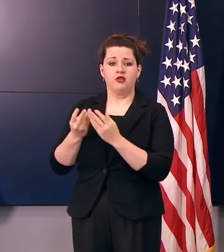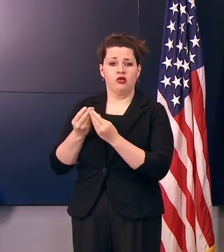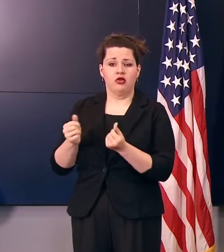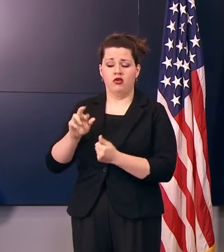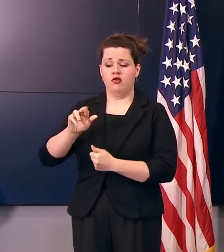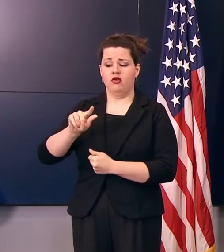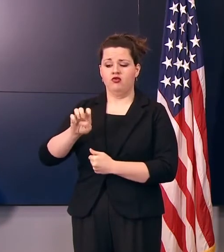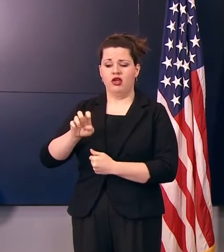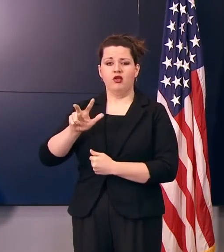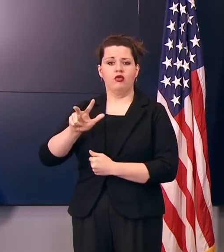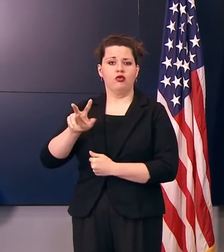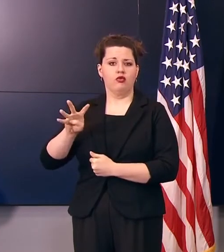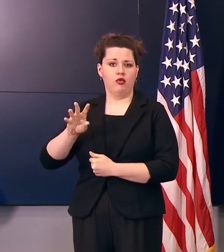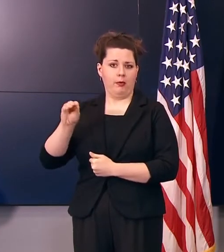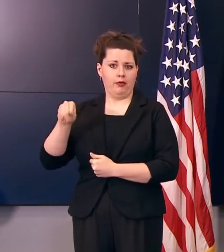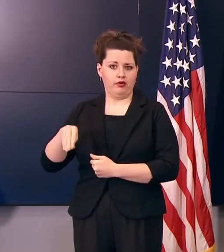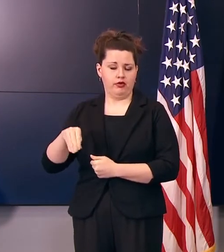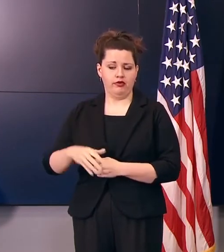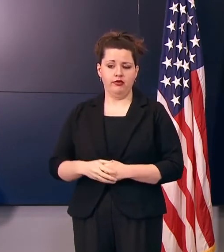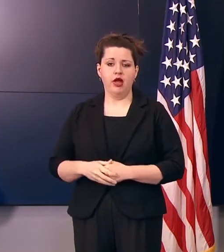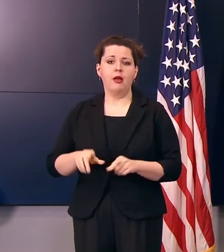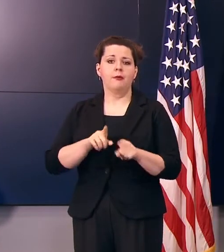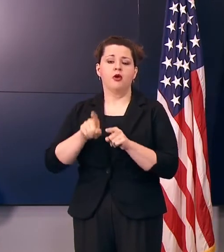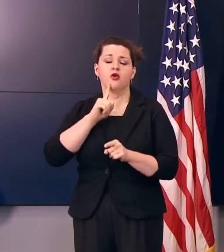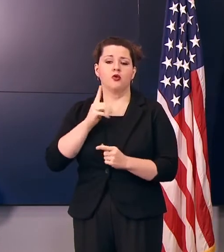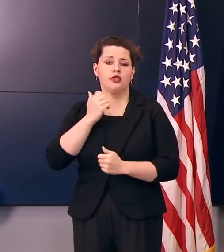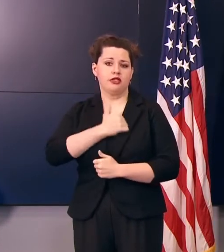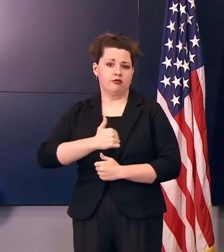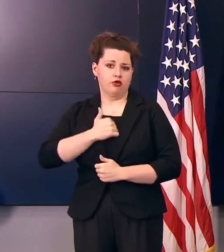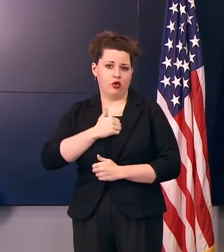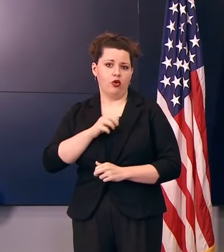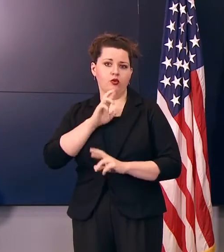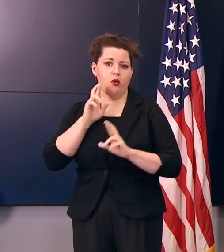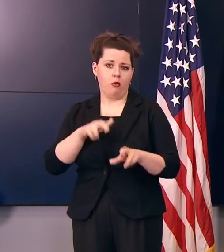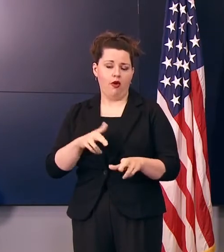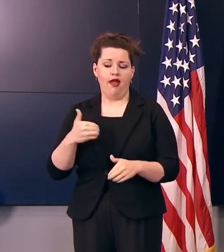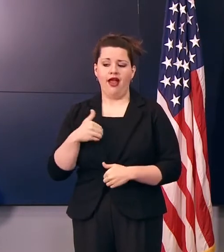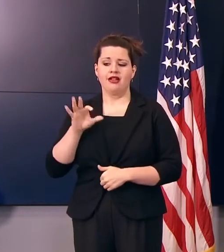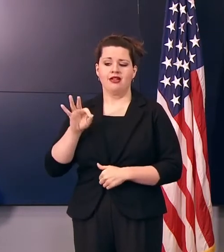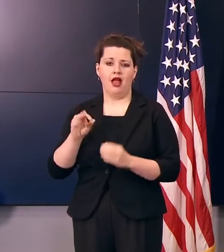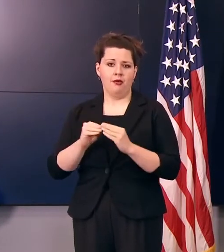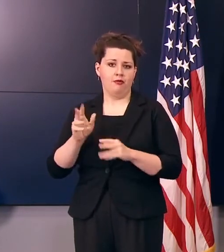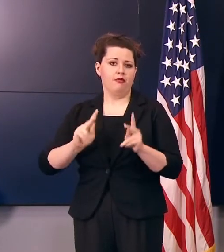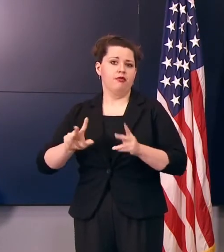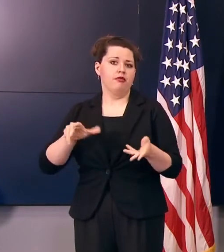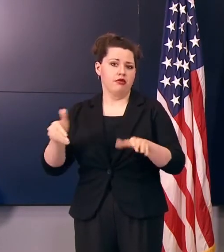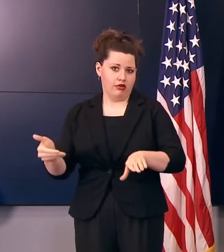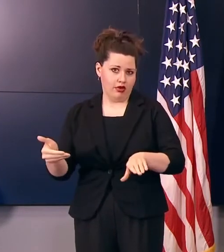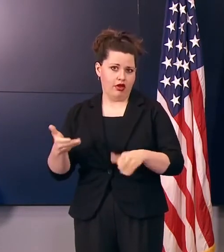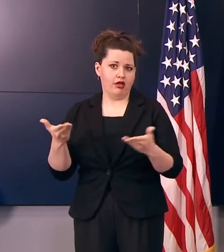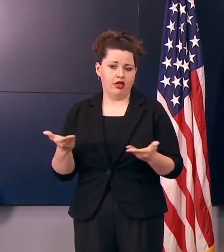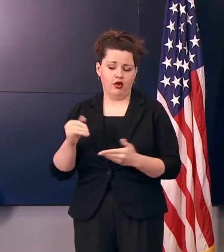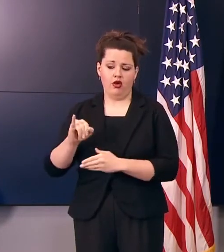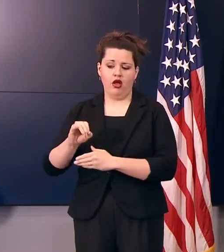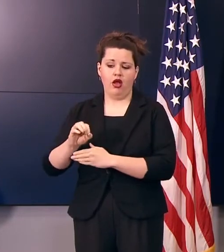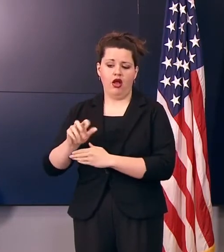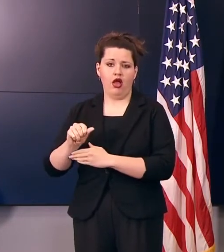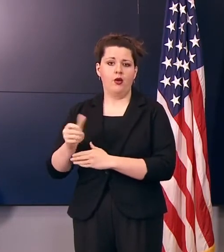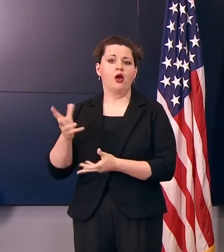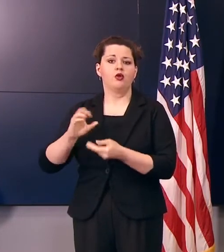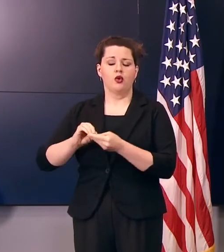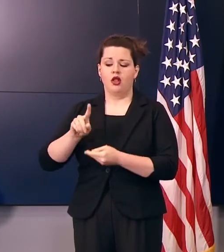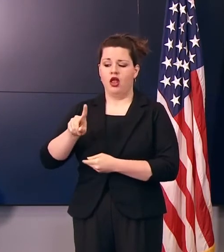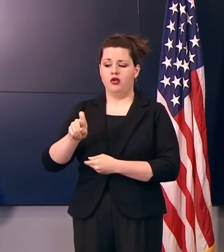34%. I am also very sorry to report that we did have 9 additional deaths in Iowa for a total of